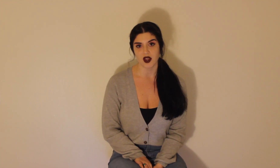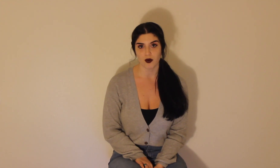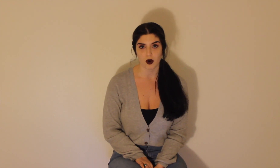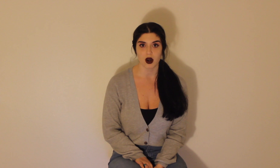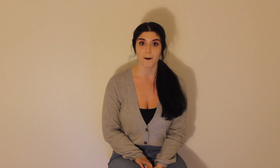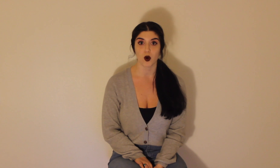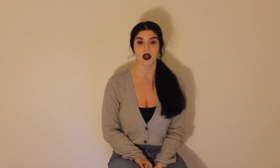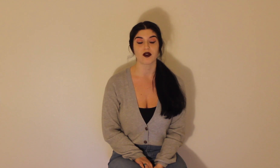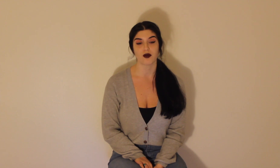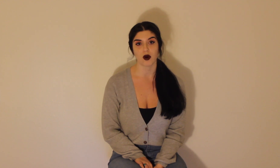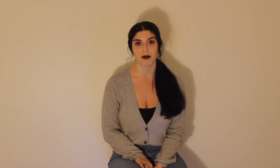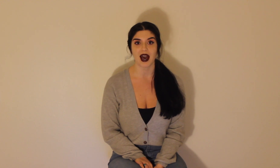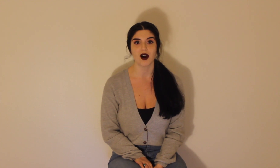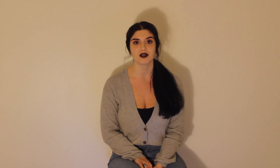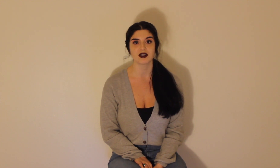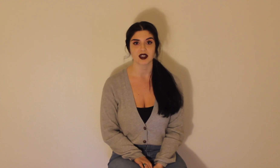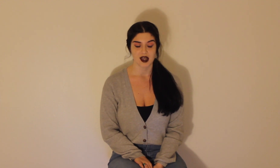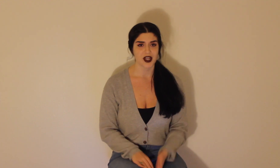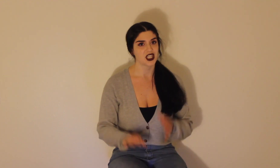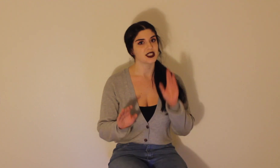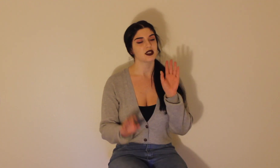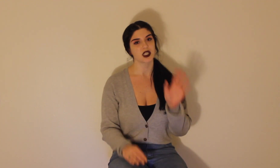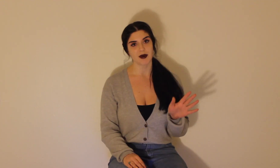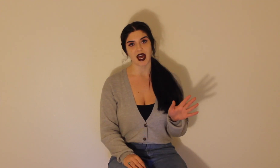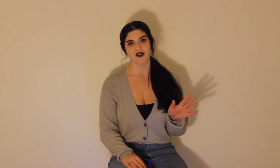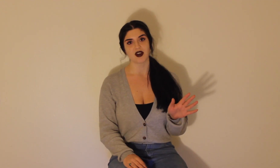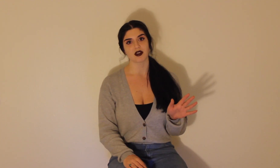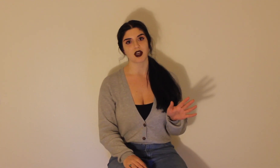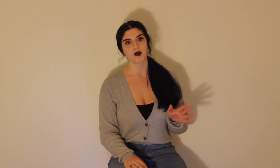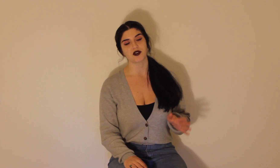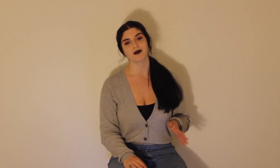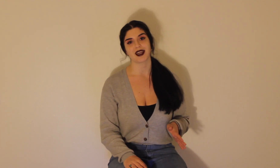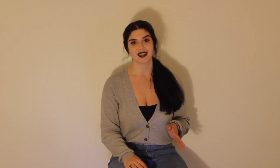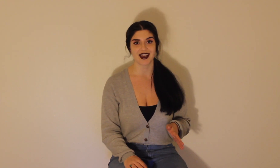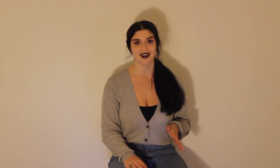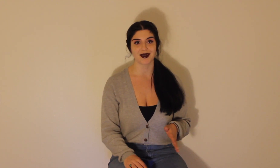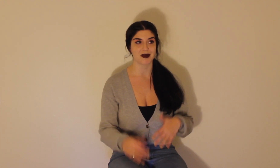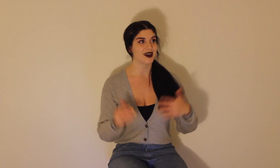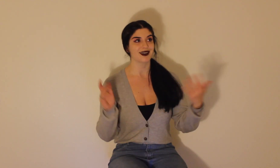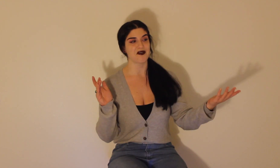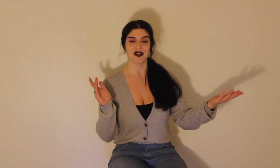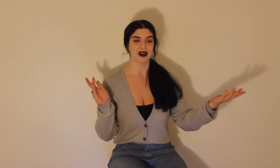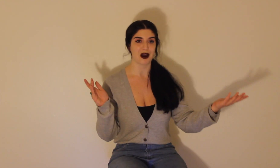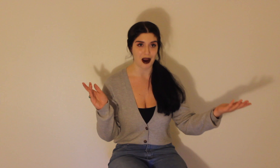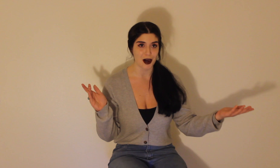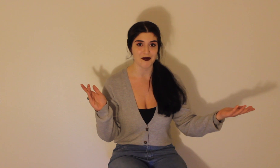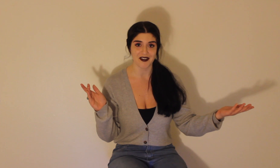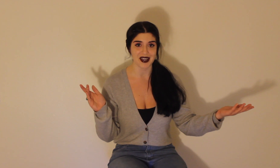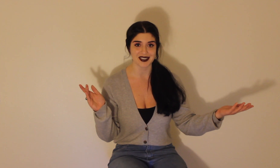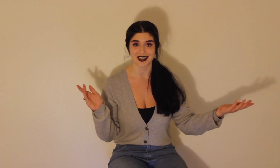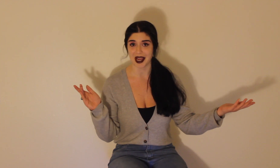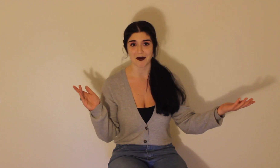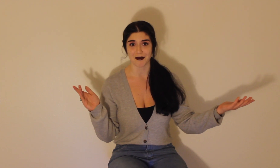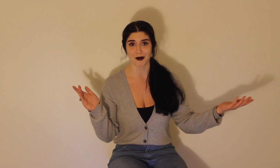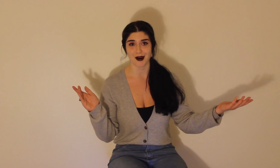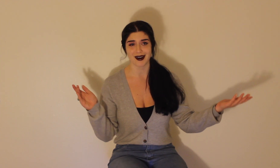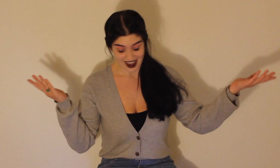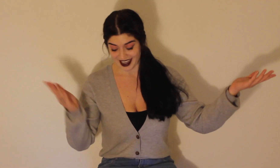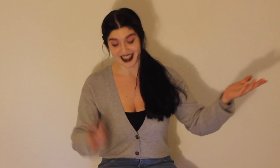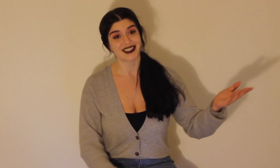.4 pounds, which is a little bit heavier that I'm used to maintaining, but given the carb fest the night before, I can't